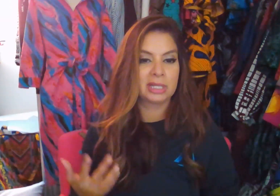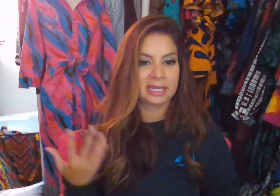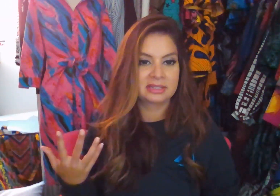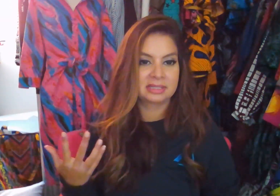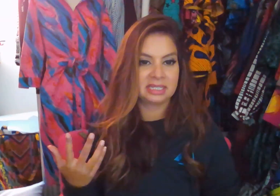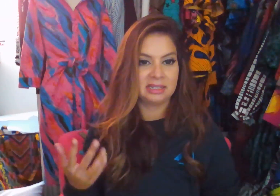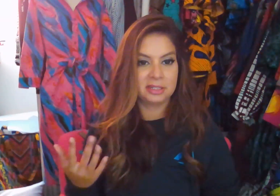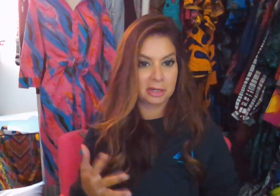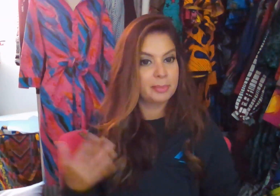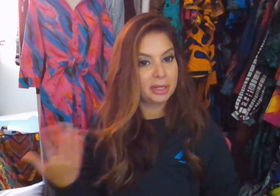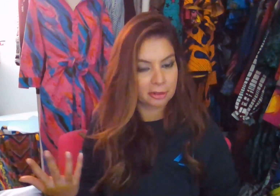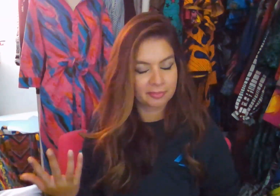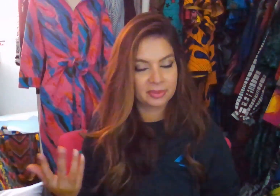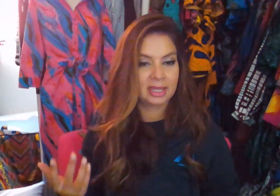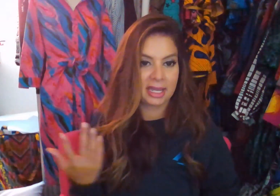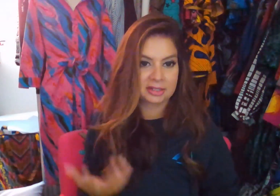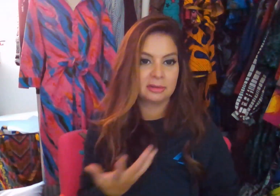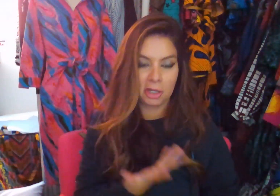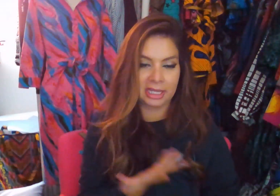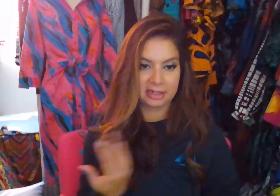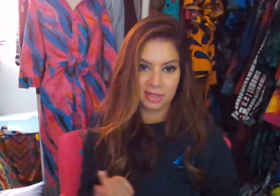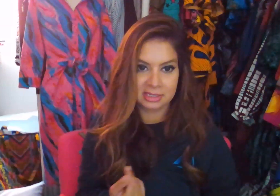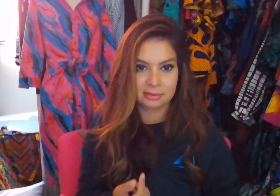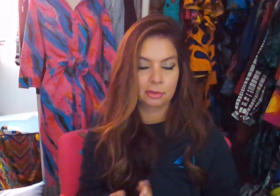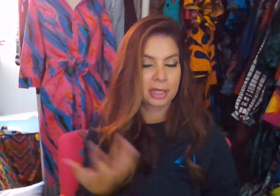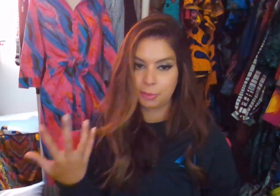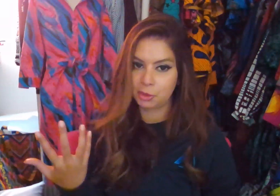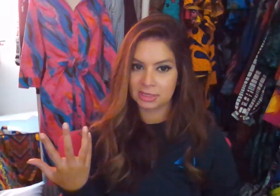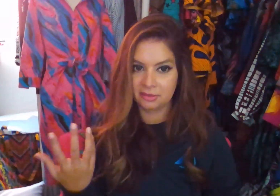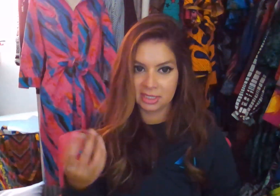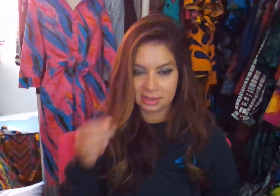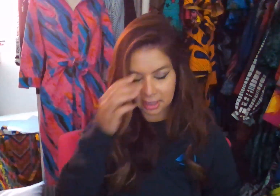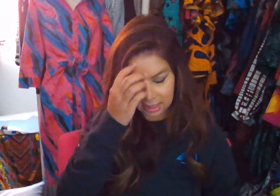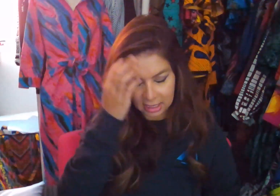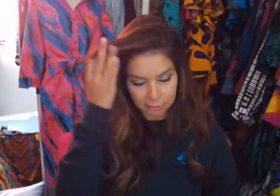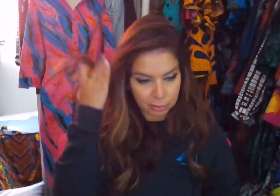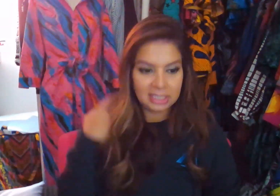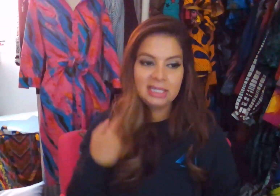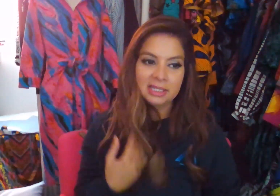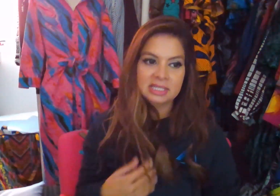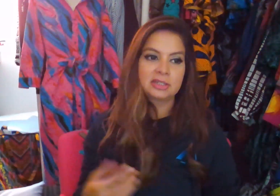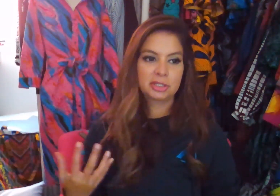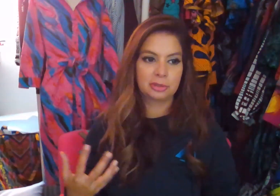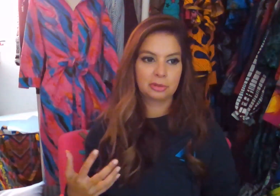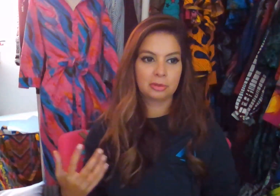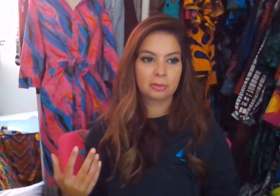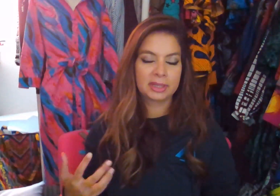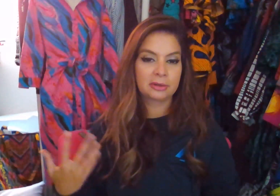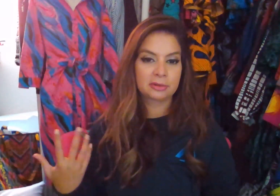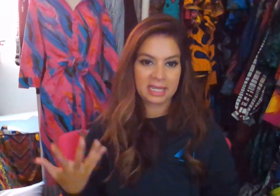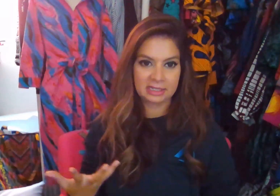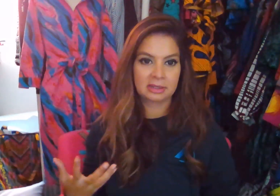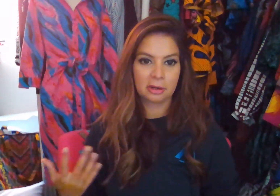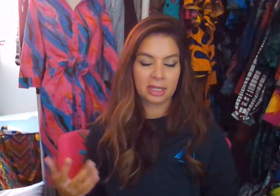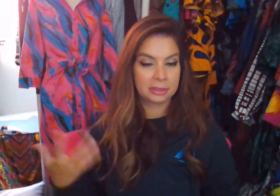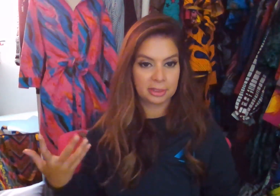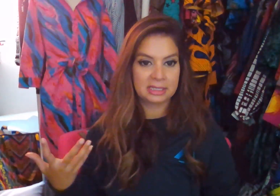you'd like to see done better at online events or in-person events? And really listen to what their takes are and their